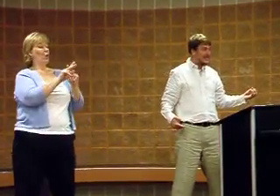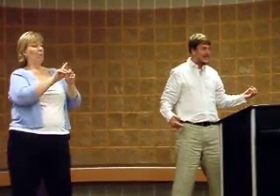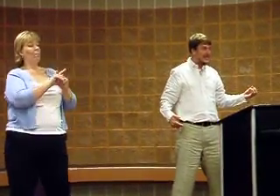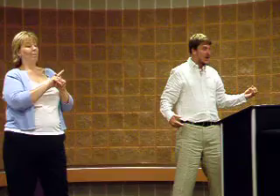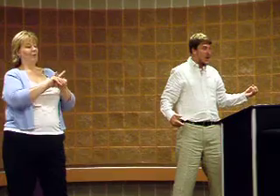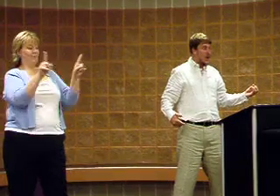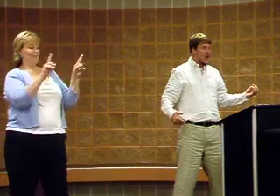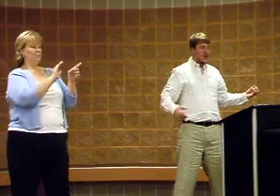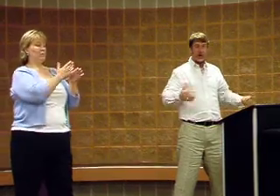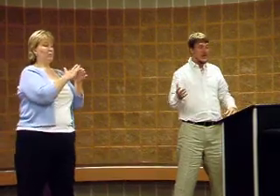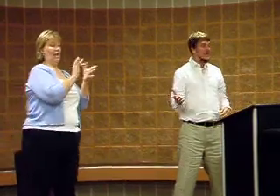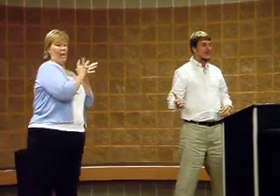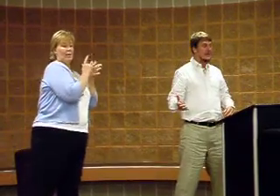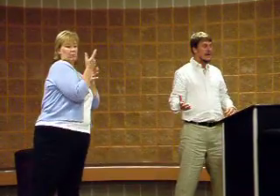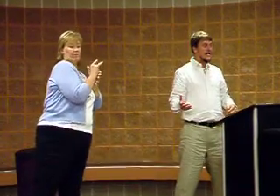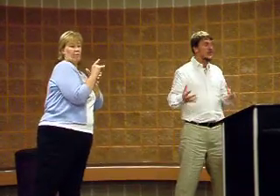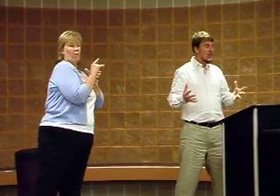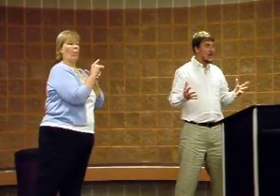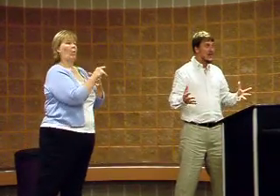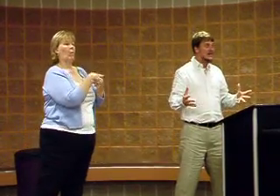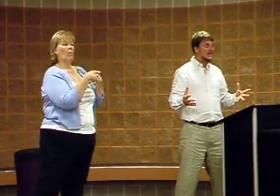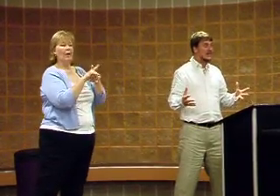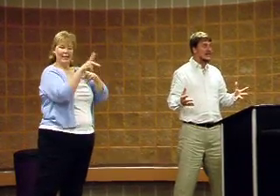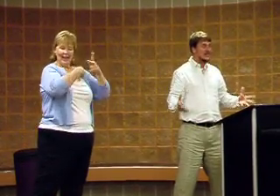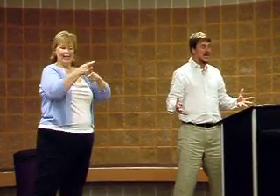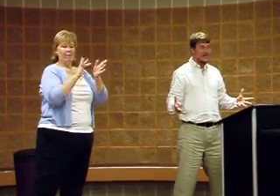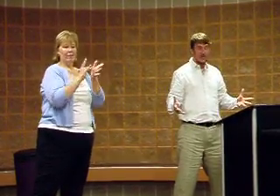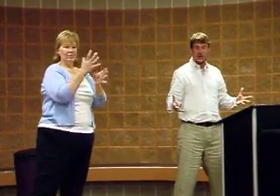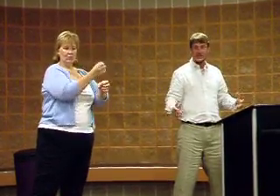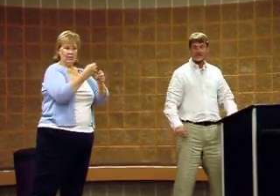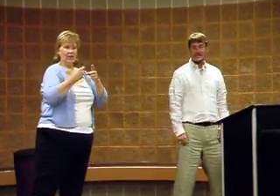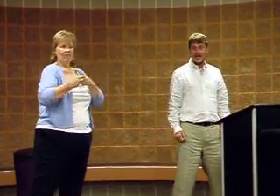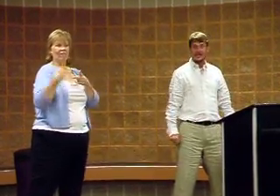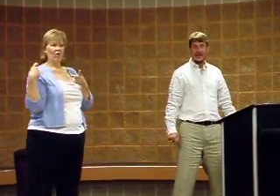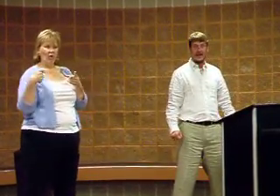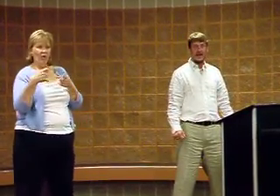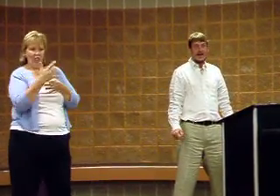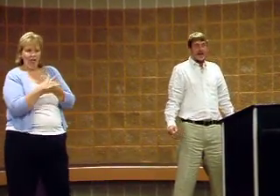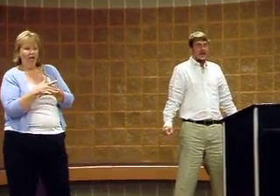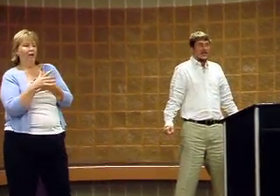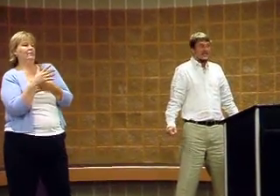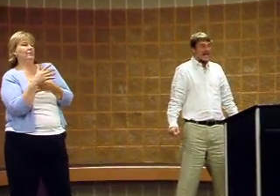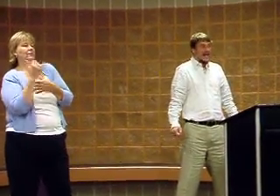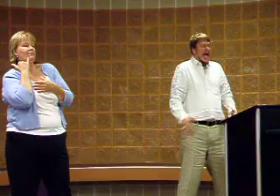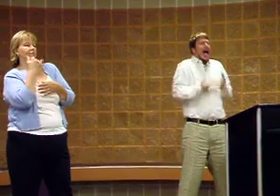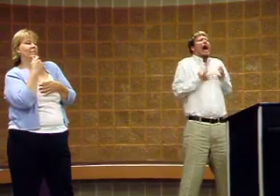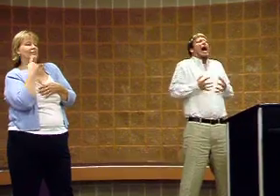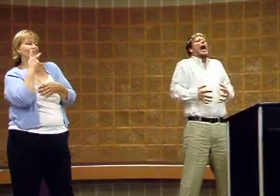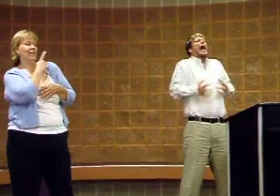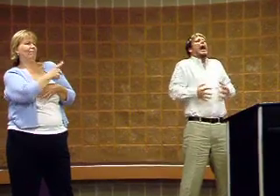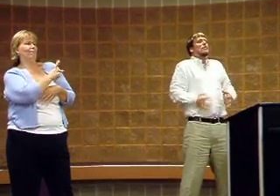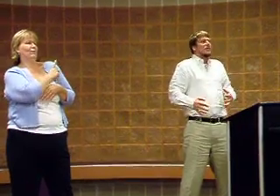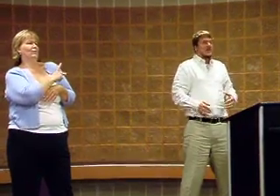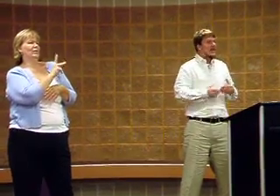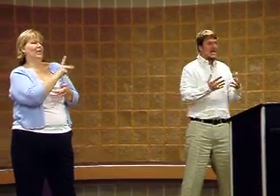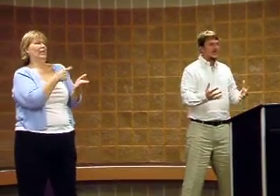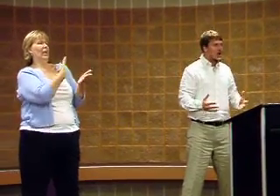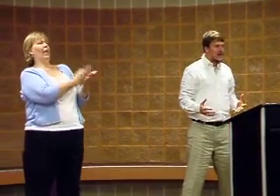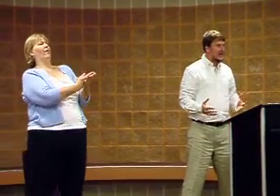or coding. I mean, you are that difference. If that deaf person is laying there and they're saying, but they're not talking,